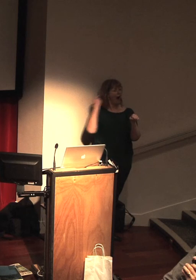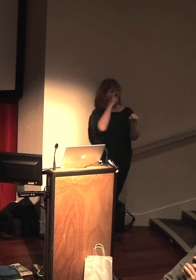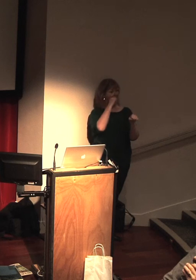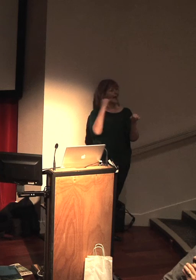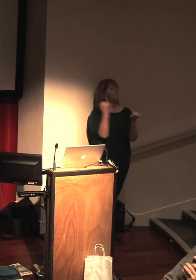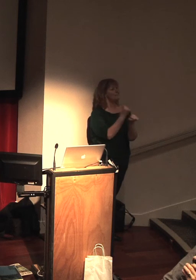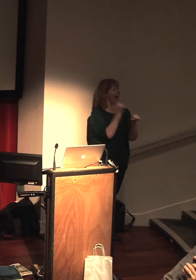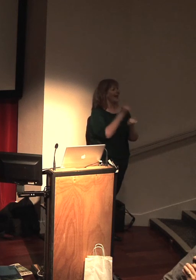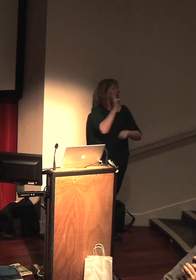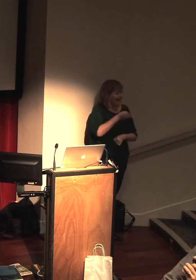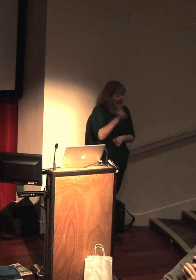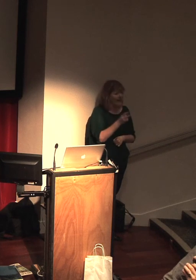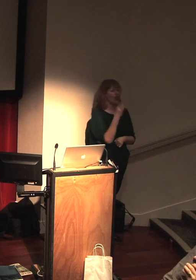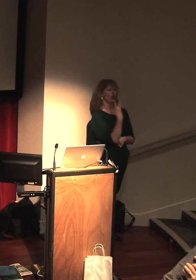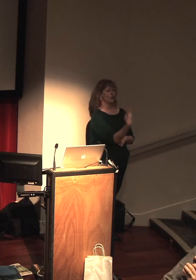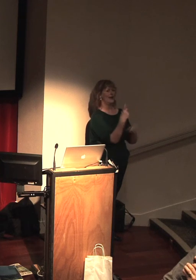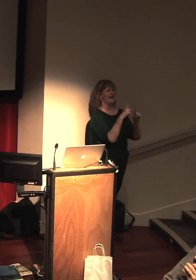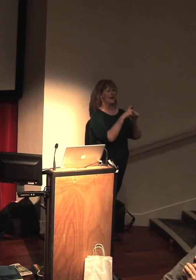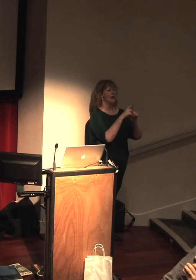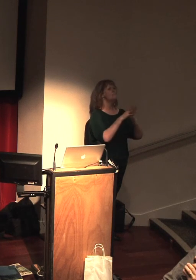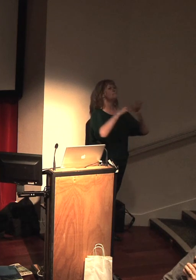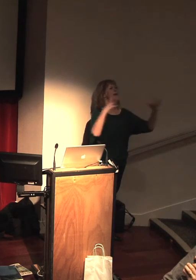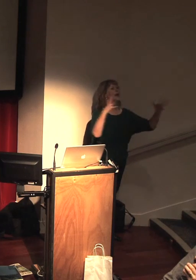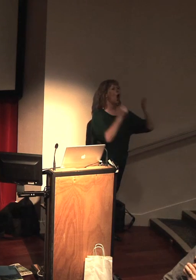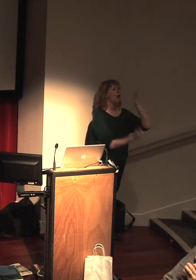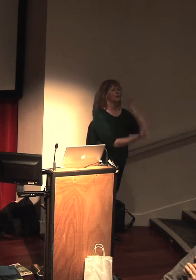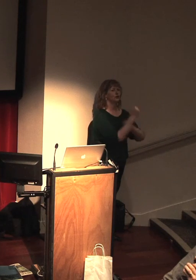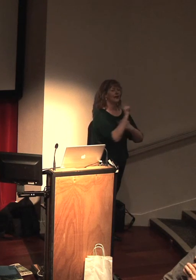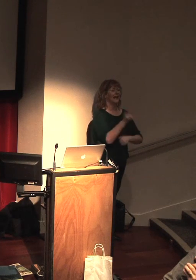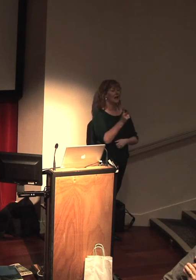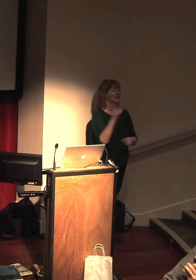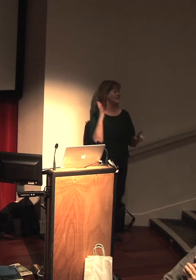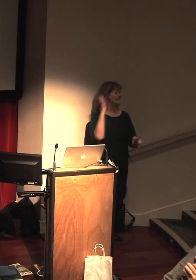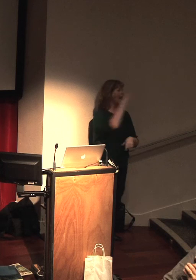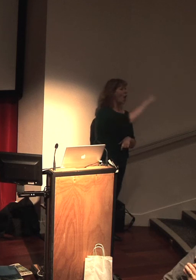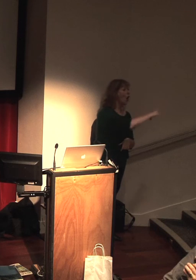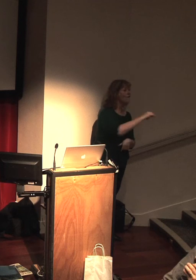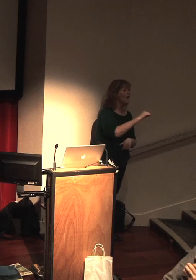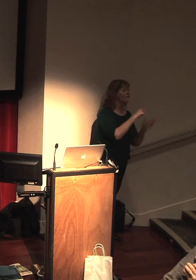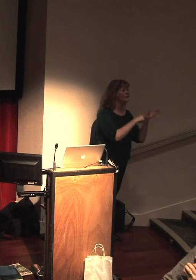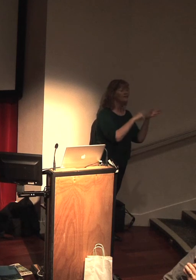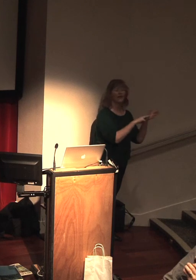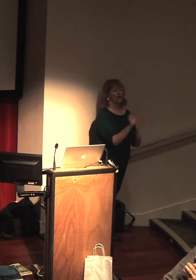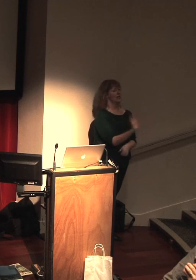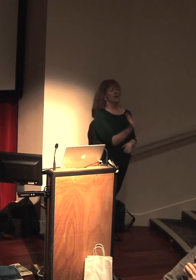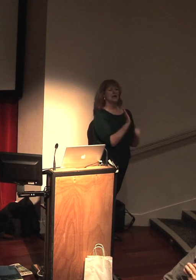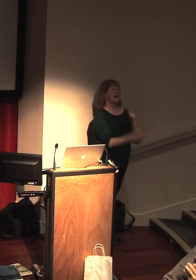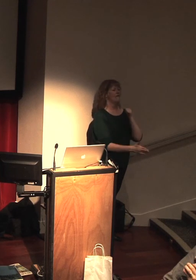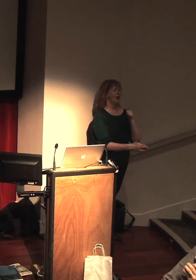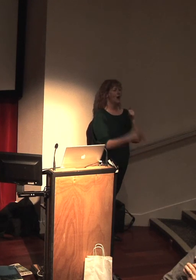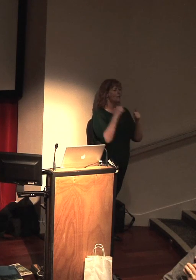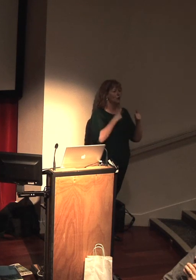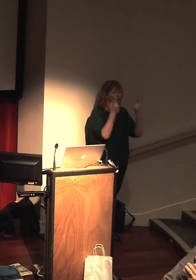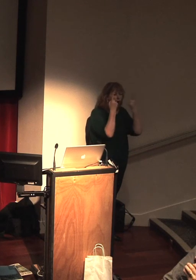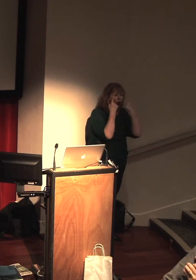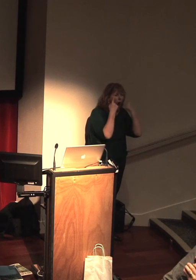So it's just opened the doors wide open again. 3D will never take over from 2D because it's actually quite hard to watch and you have to work hard. Your eyes